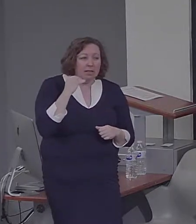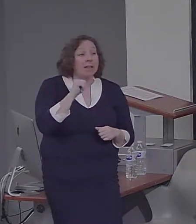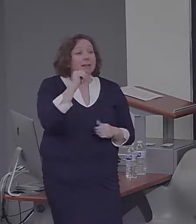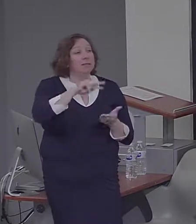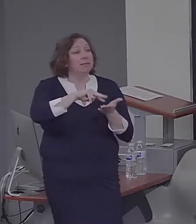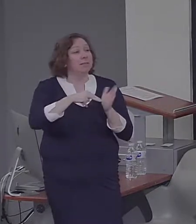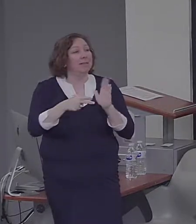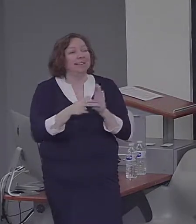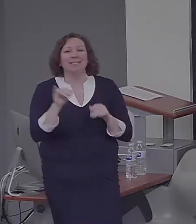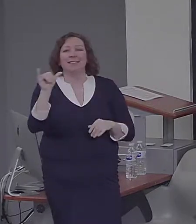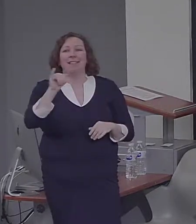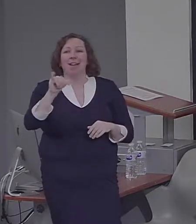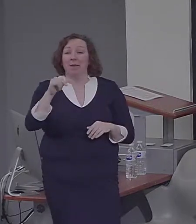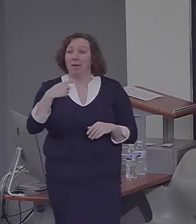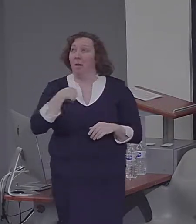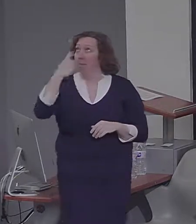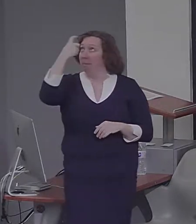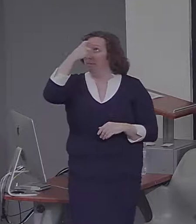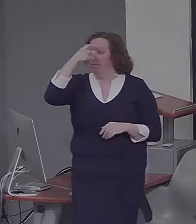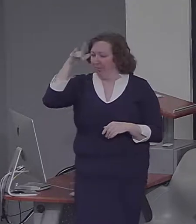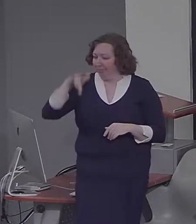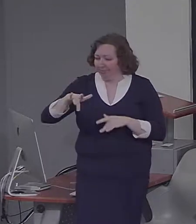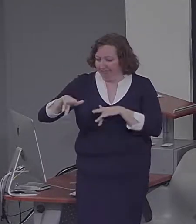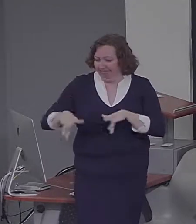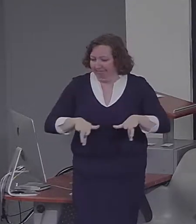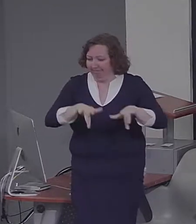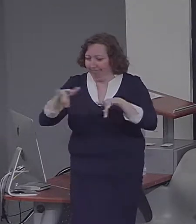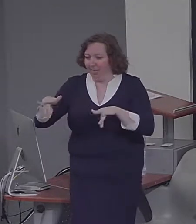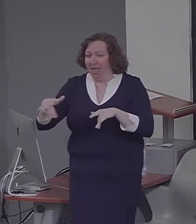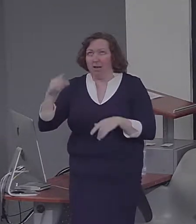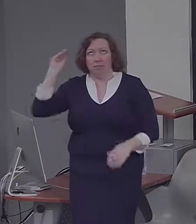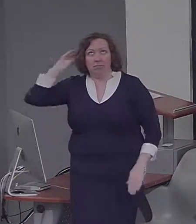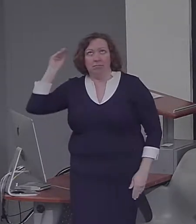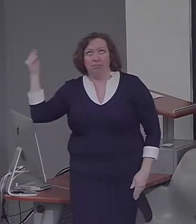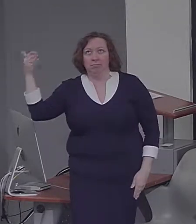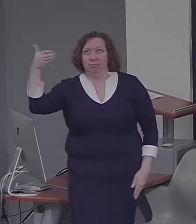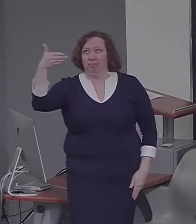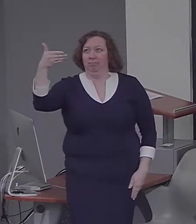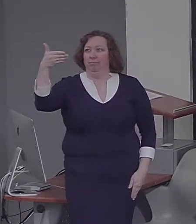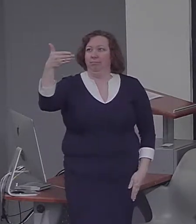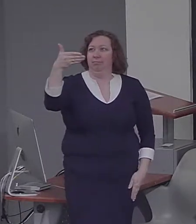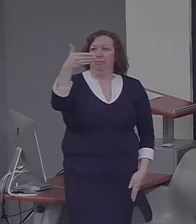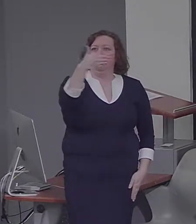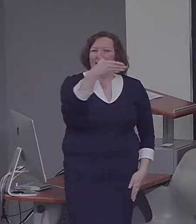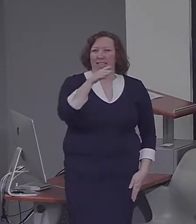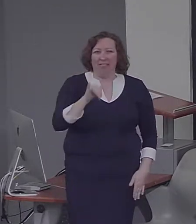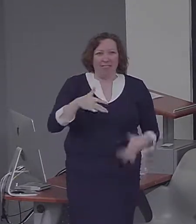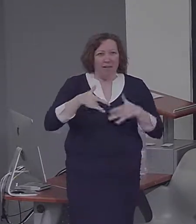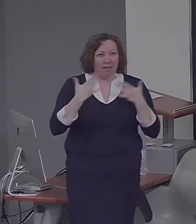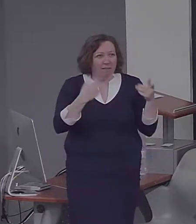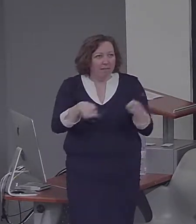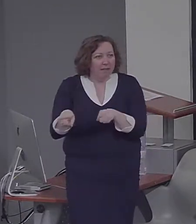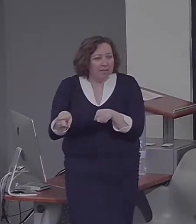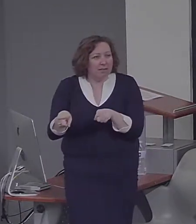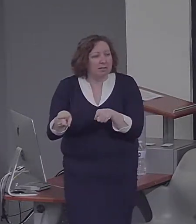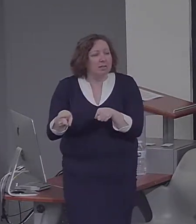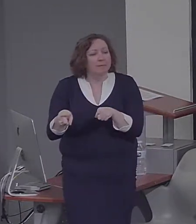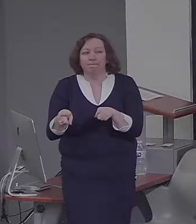a video recorder. Rather, we're taking bits and pieces or elements of what happened in an